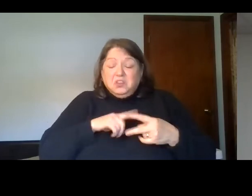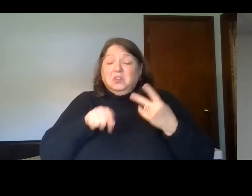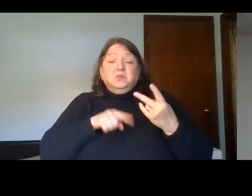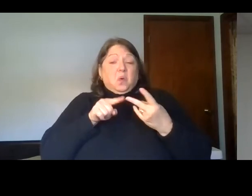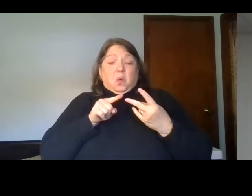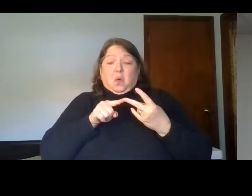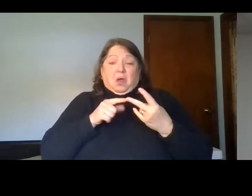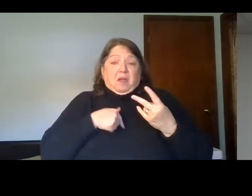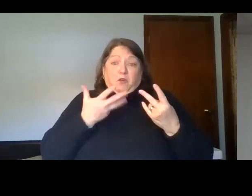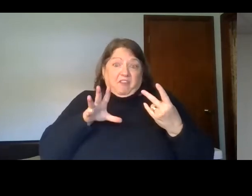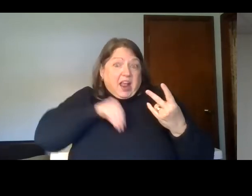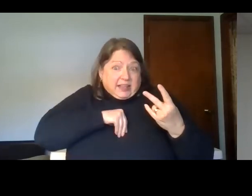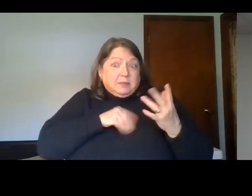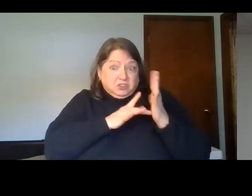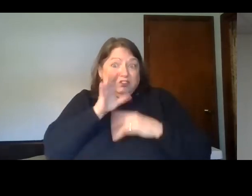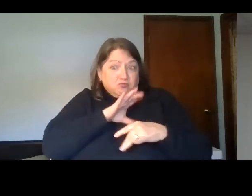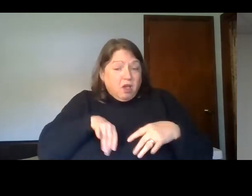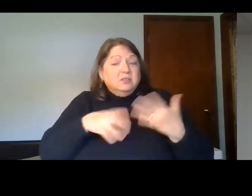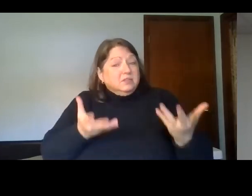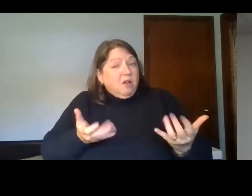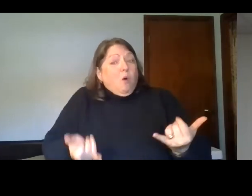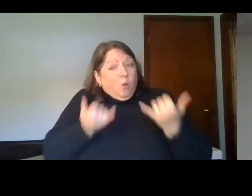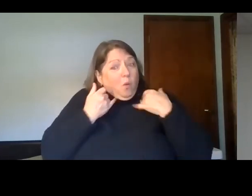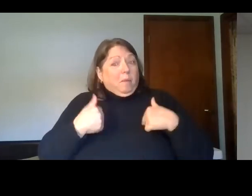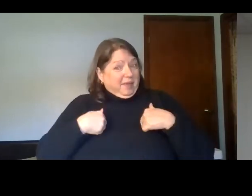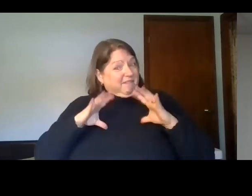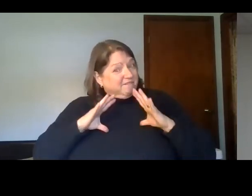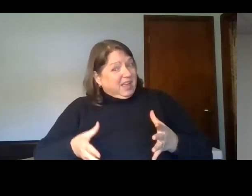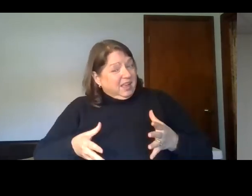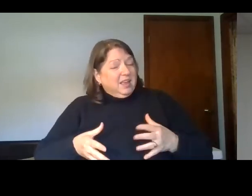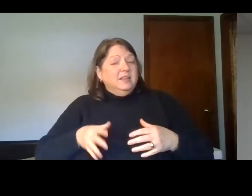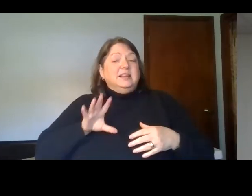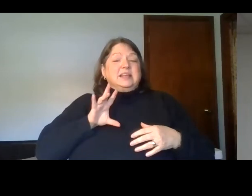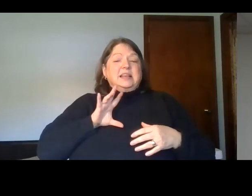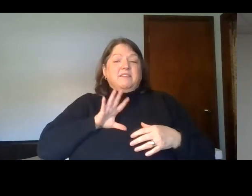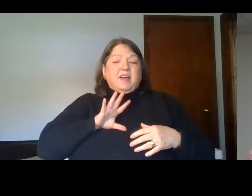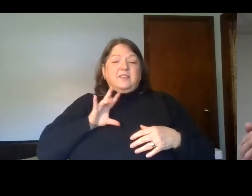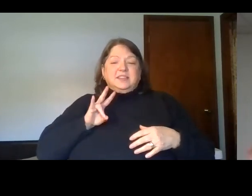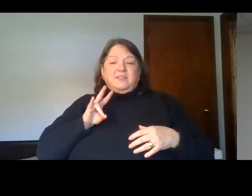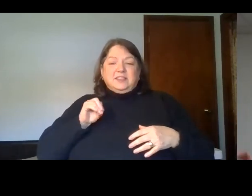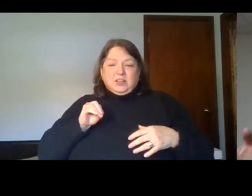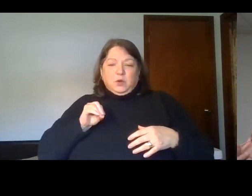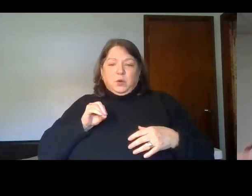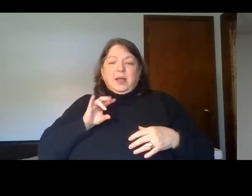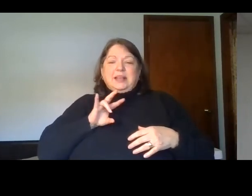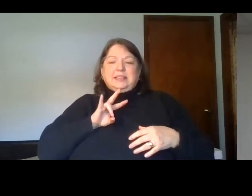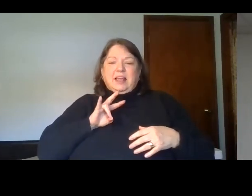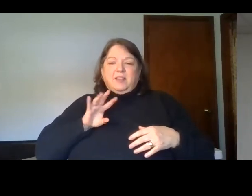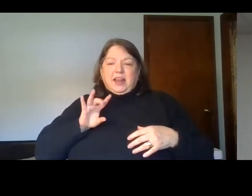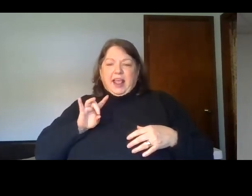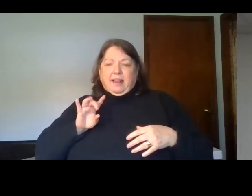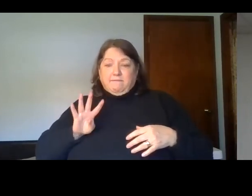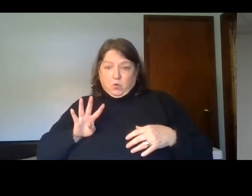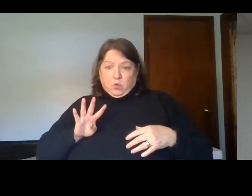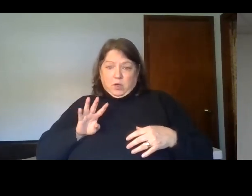a decision for Jesus, want to make one and have someone pray for you, you can feel free to give me a call. At the end of this message, there are some questions